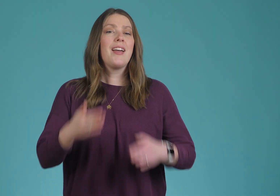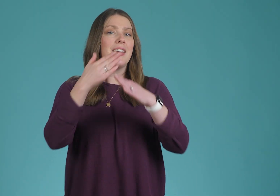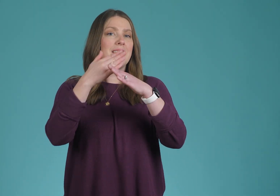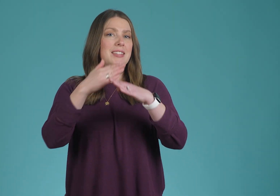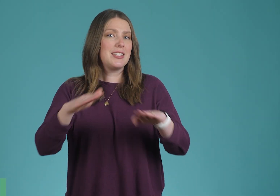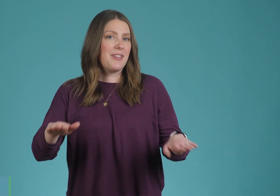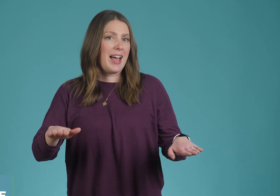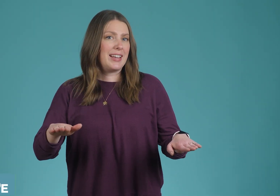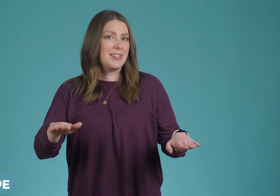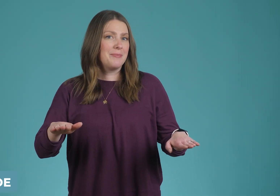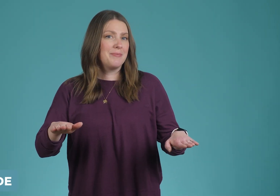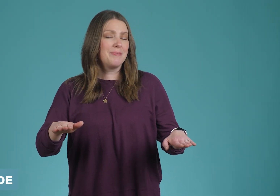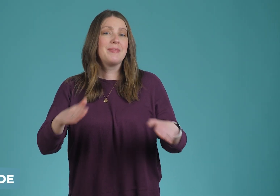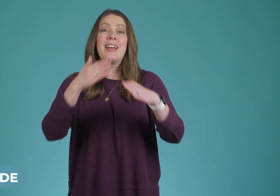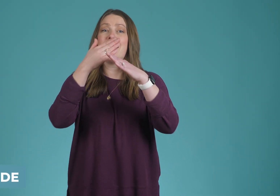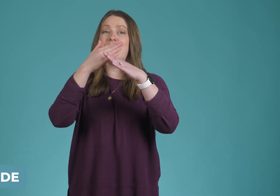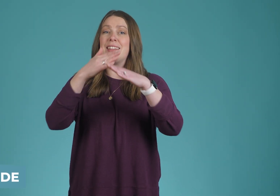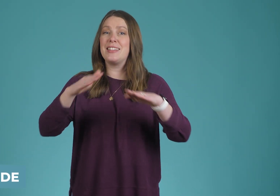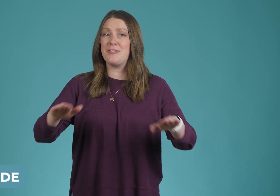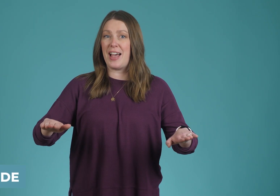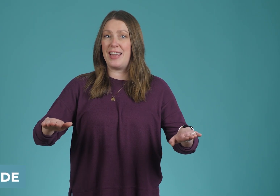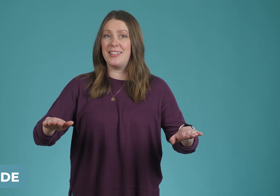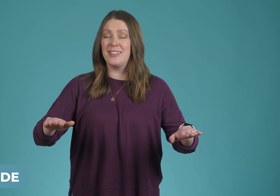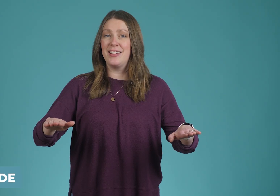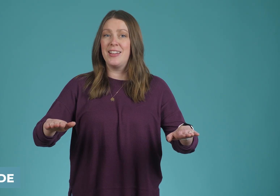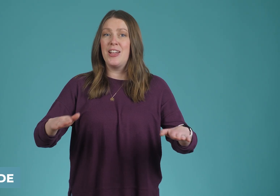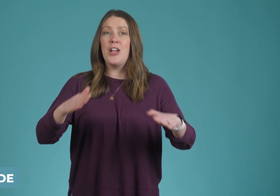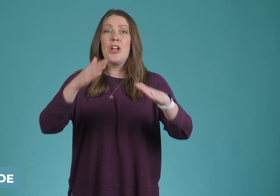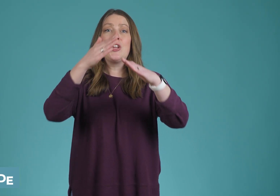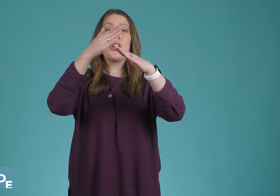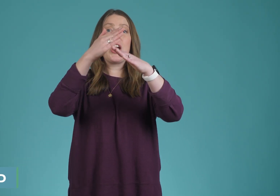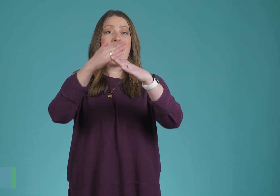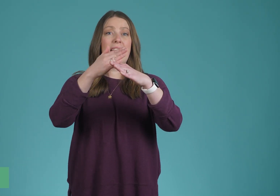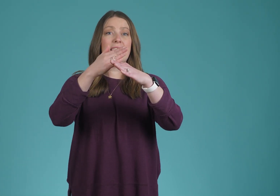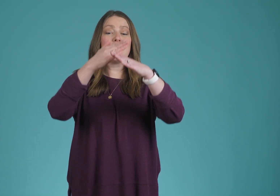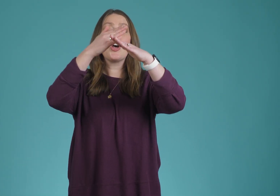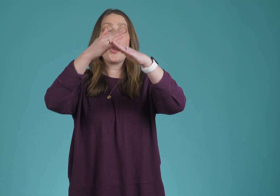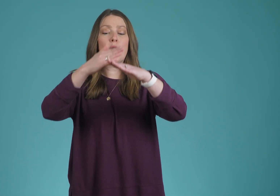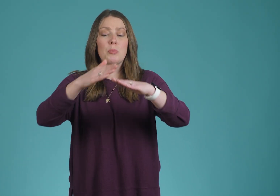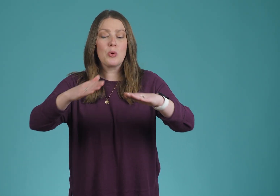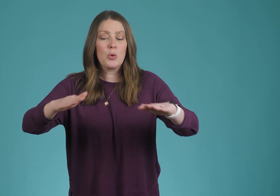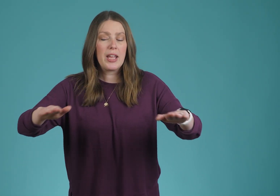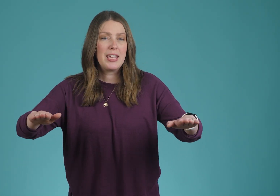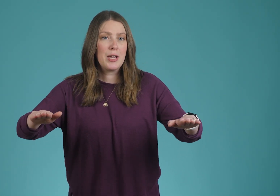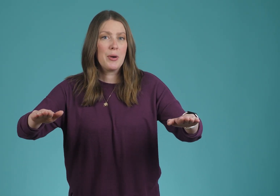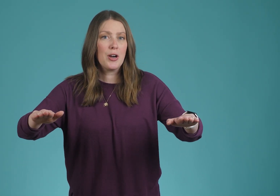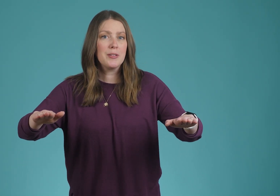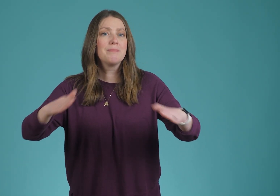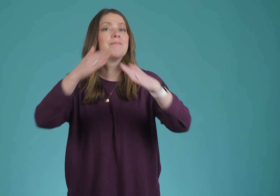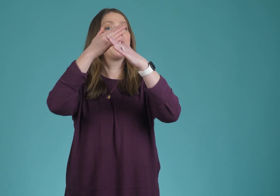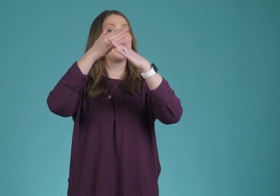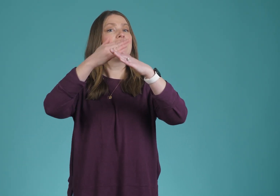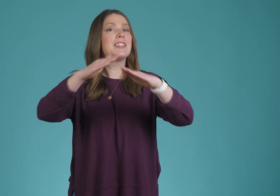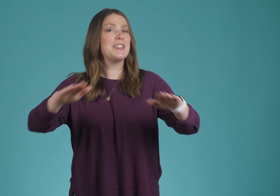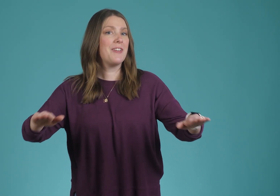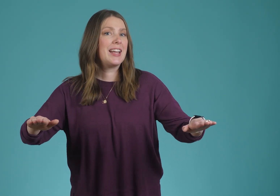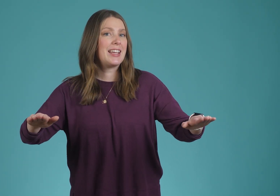Divide. Divide. Your hands are breaking apart, dividing.